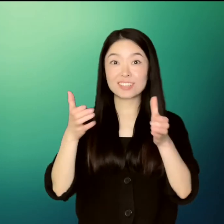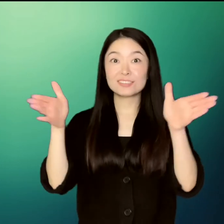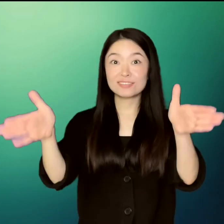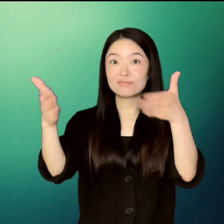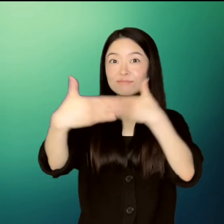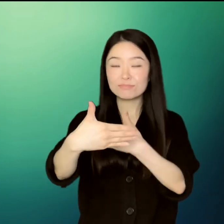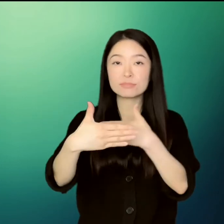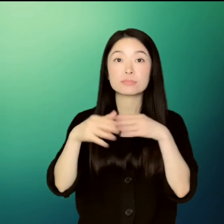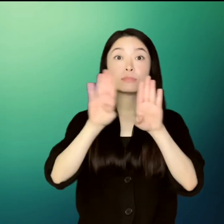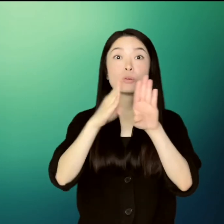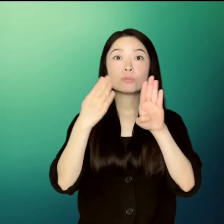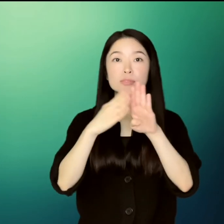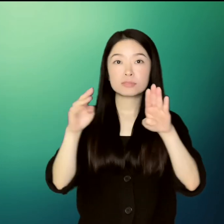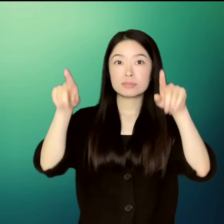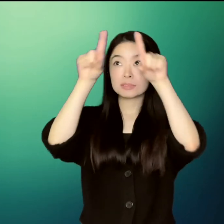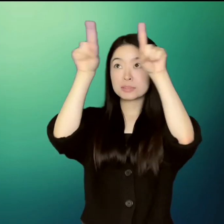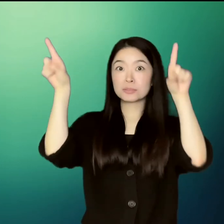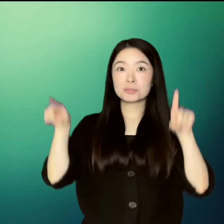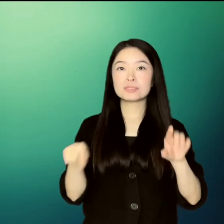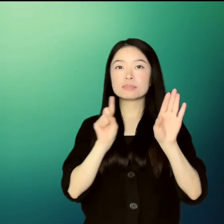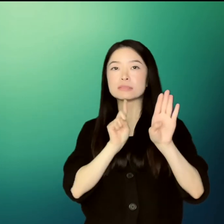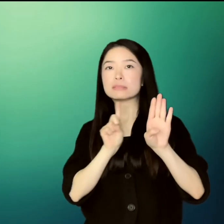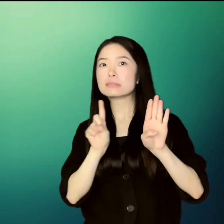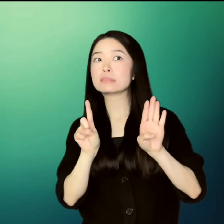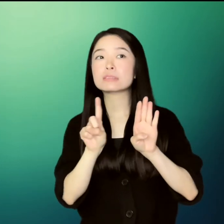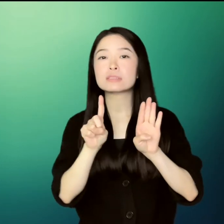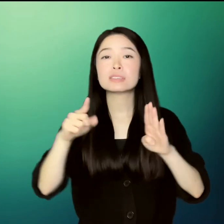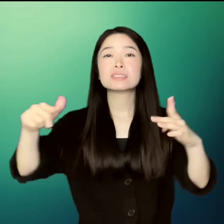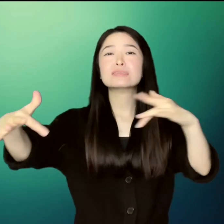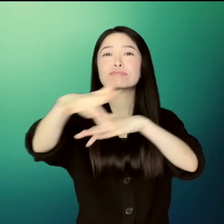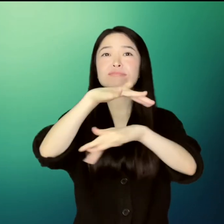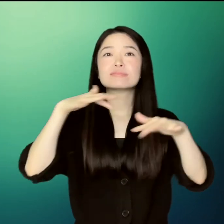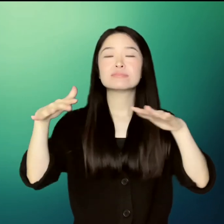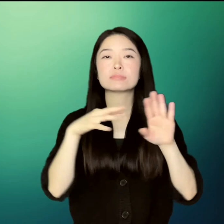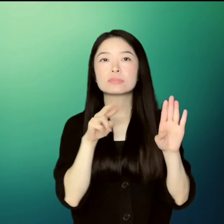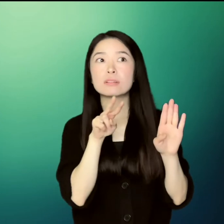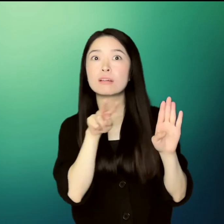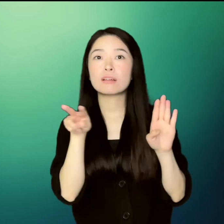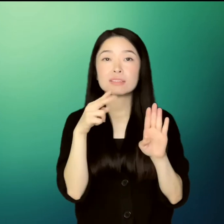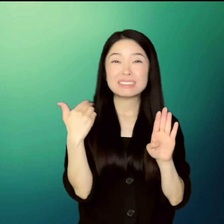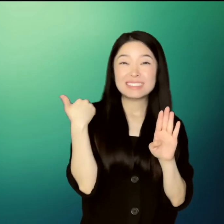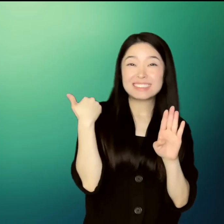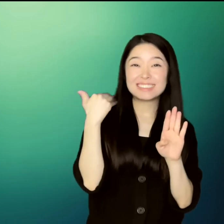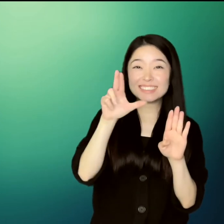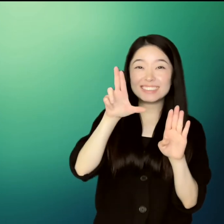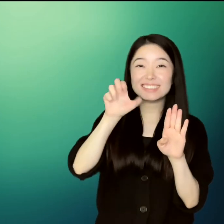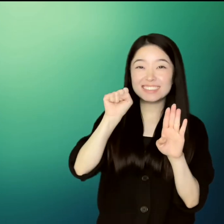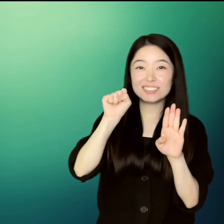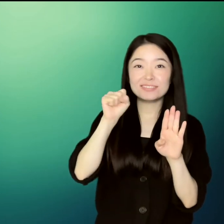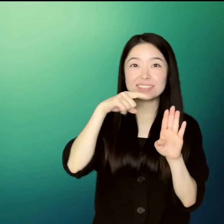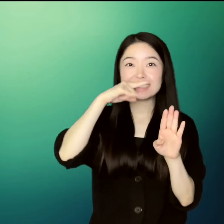Un He stood in the doorway of her new and noisy classroom.